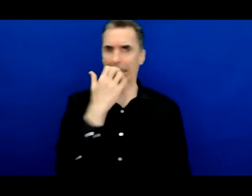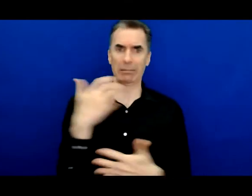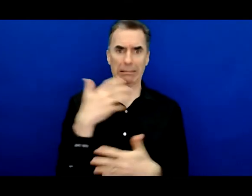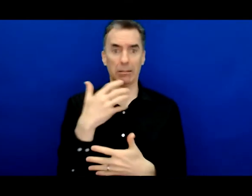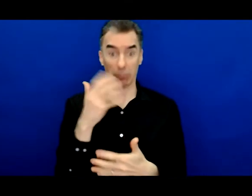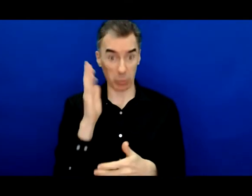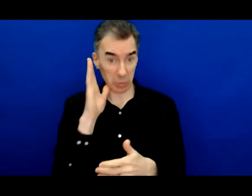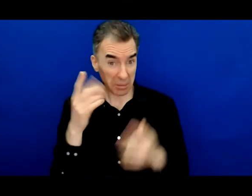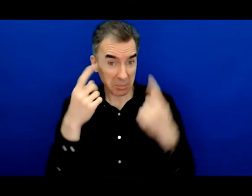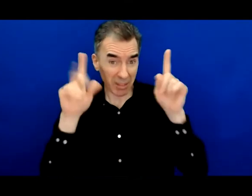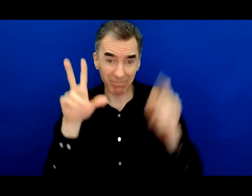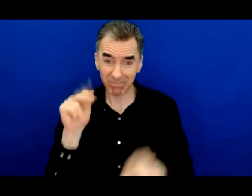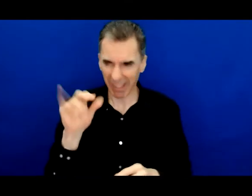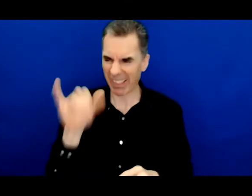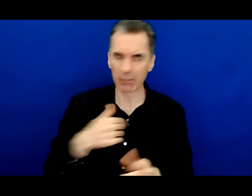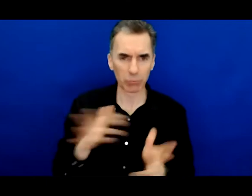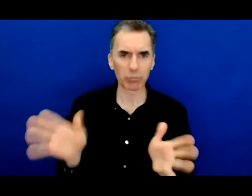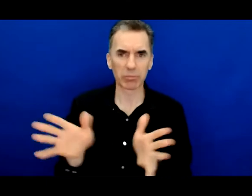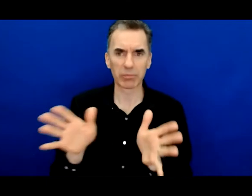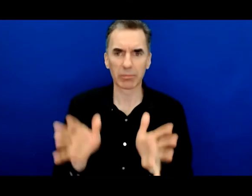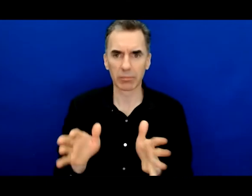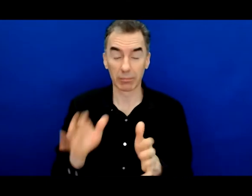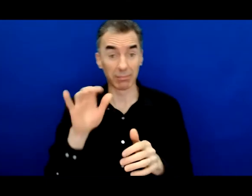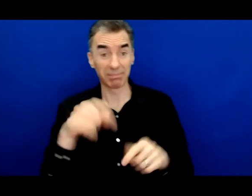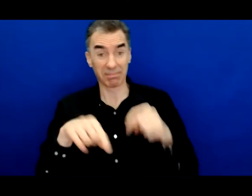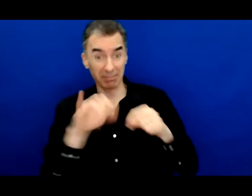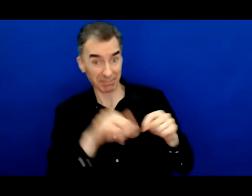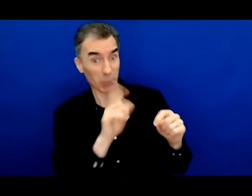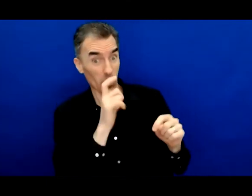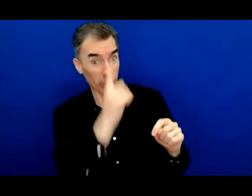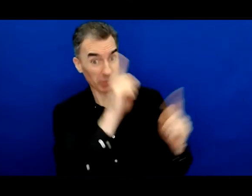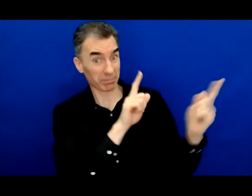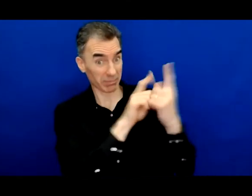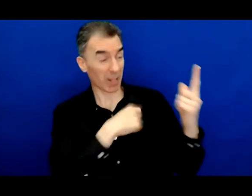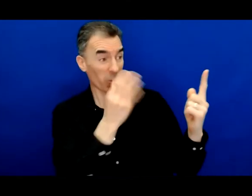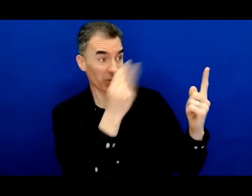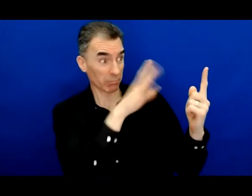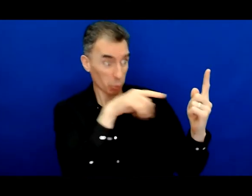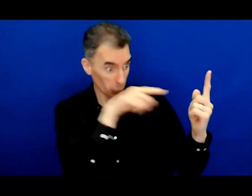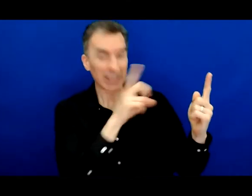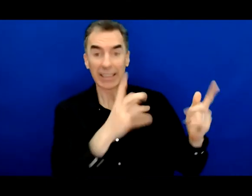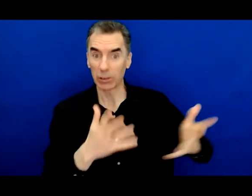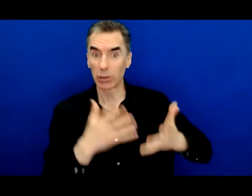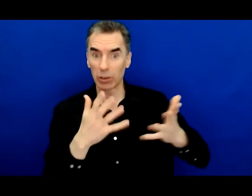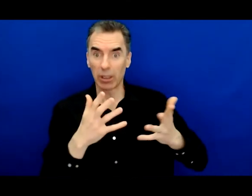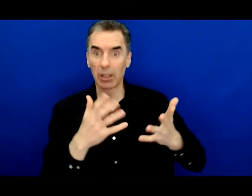and so I would tell that person that they taught me that lesson if not in that moment definitely years later